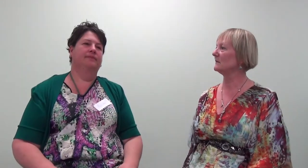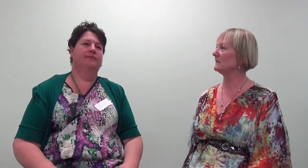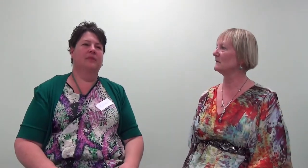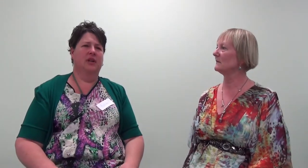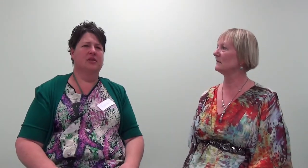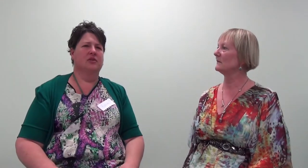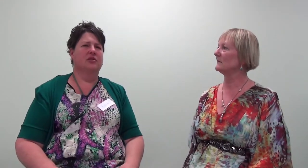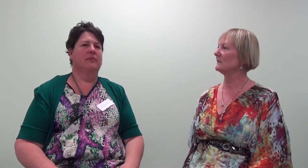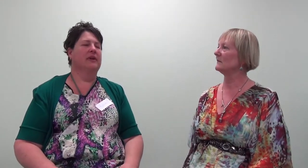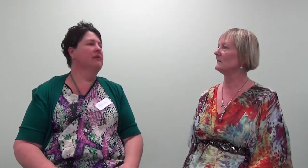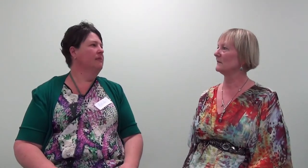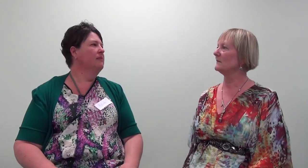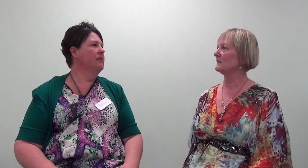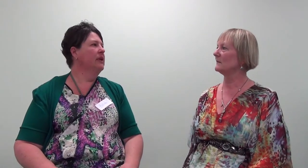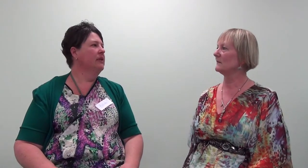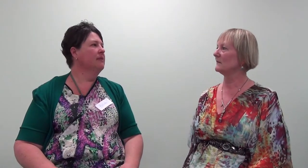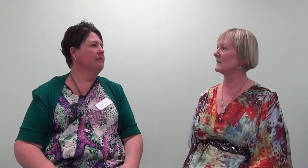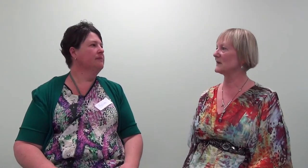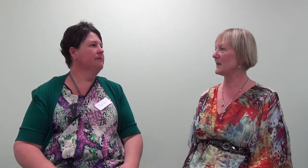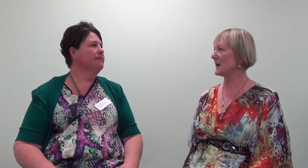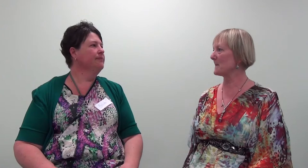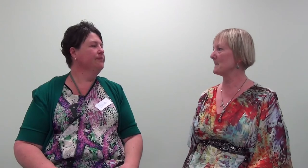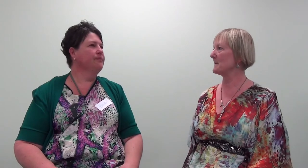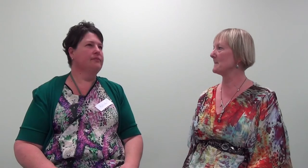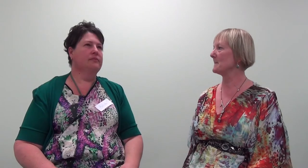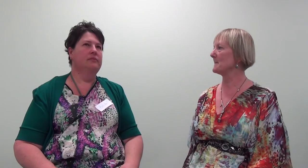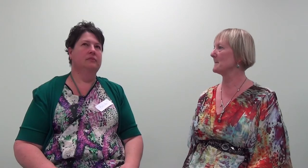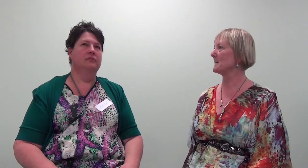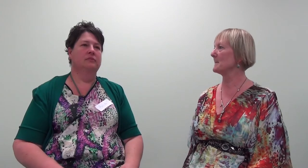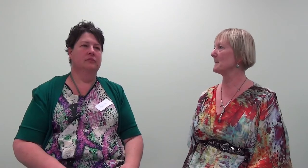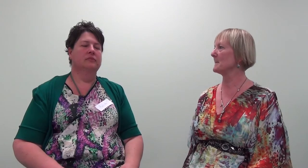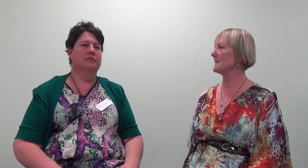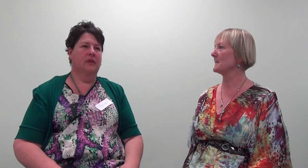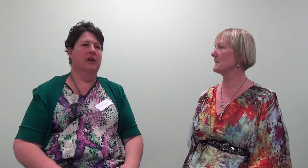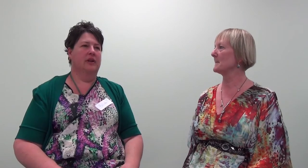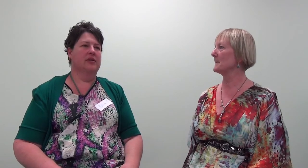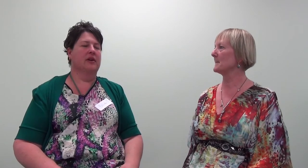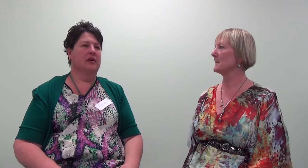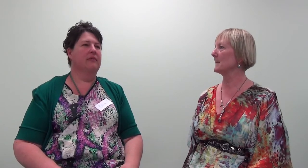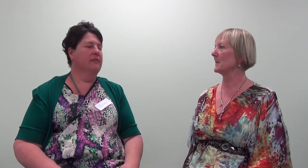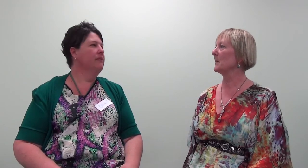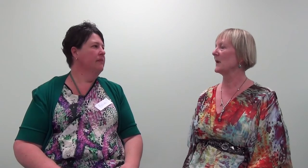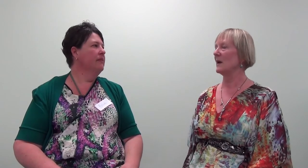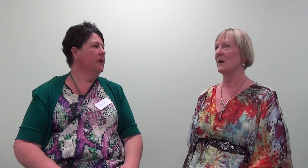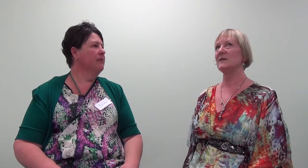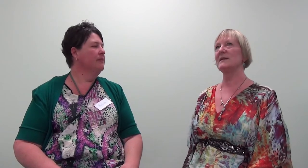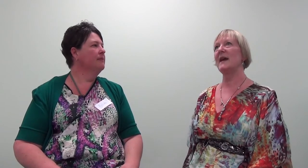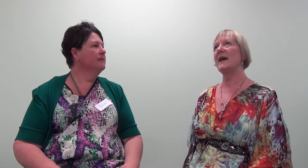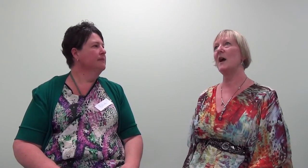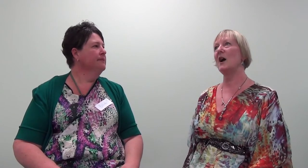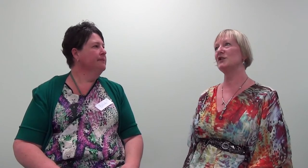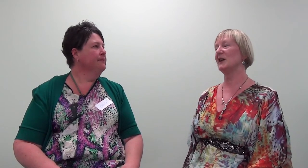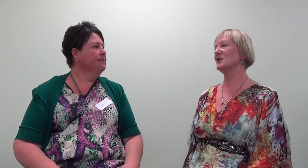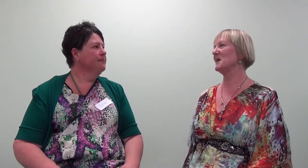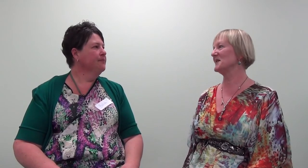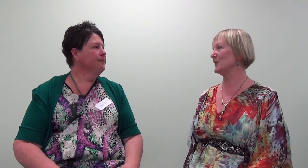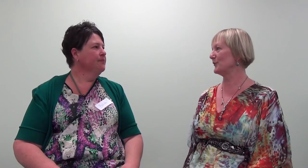yeah it's all too bad stomach yeah it's okay so I judge myself